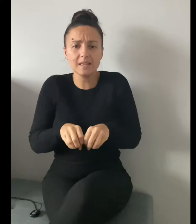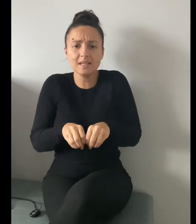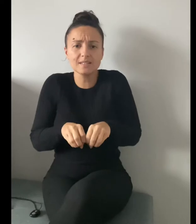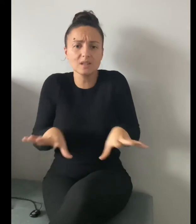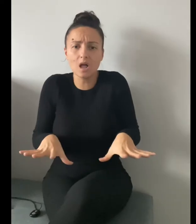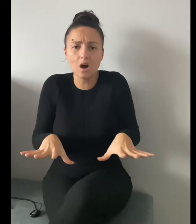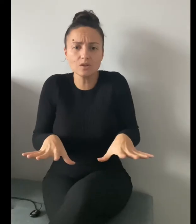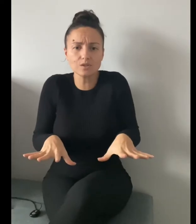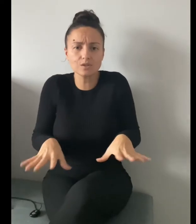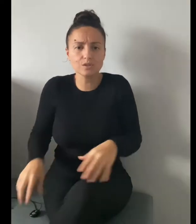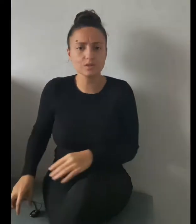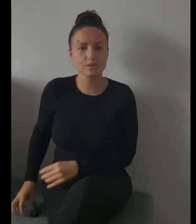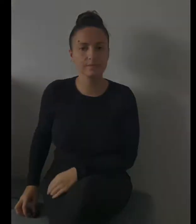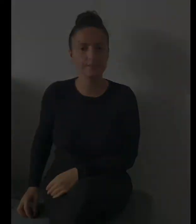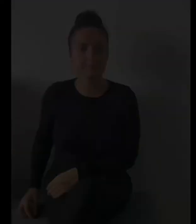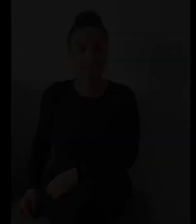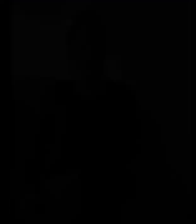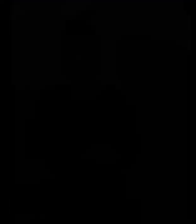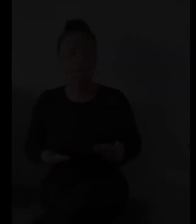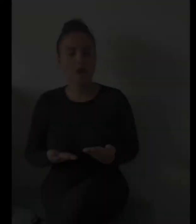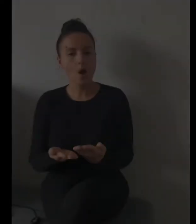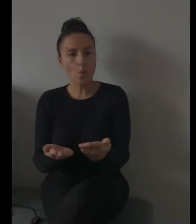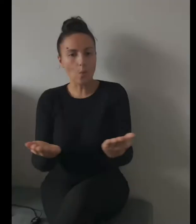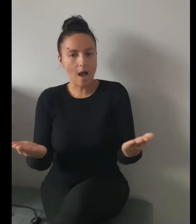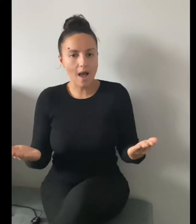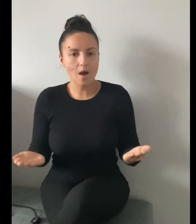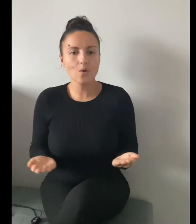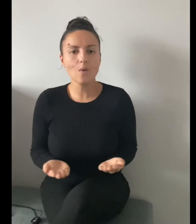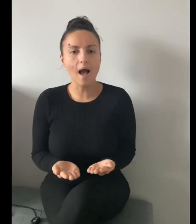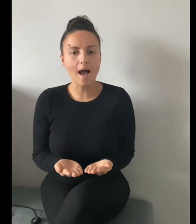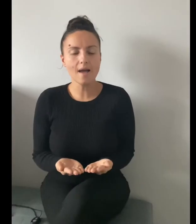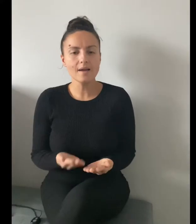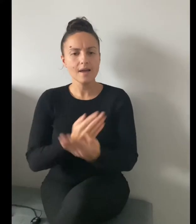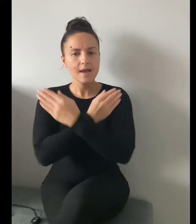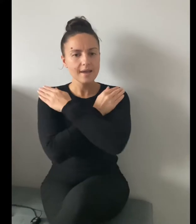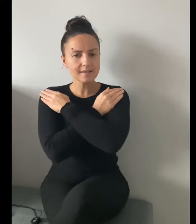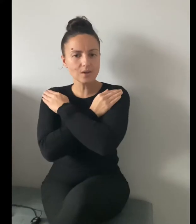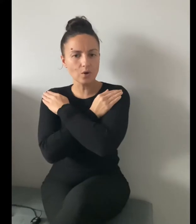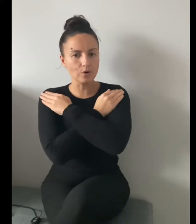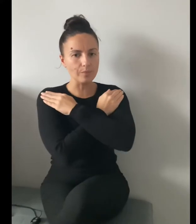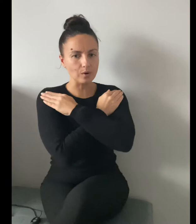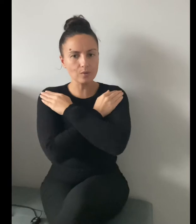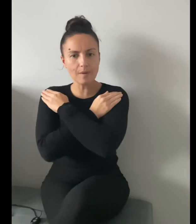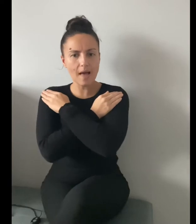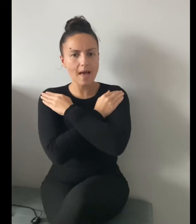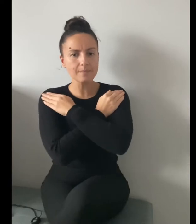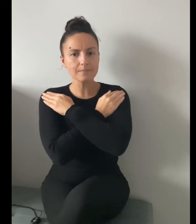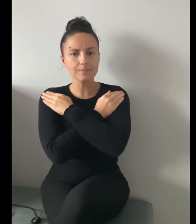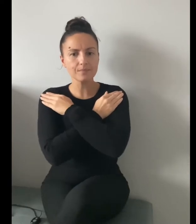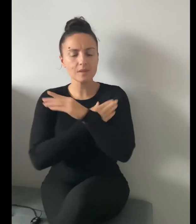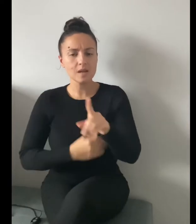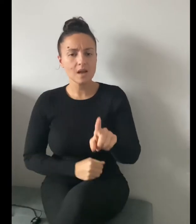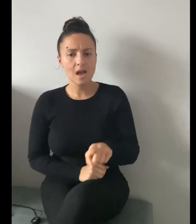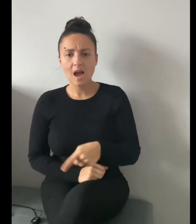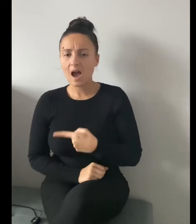isn't lost. Where oh where is Huggle-Buggle Bear? I